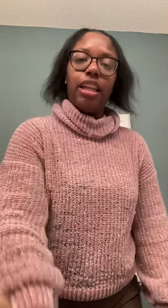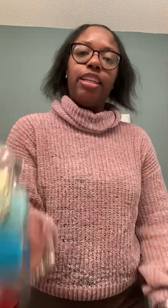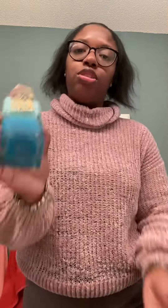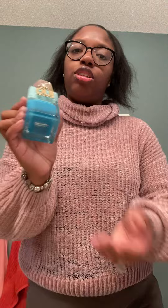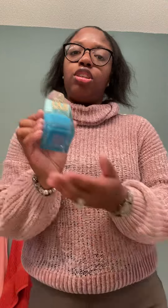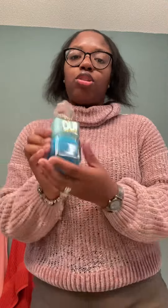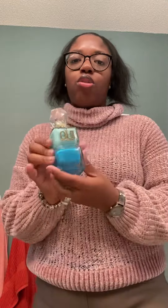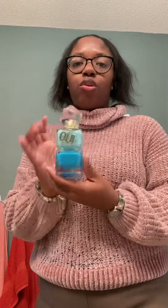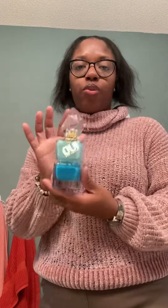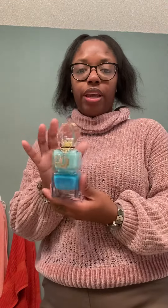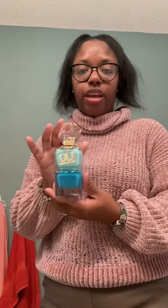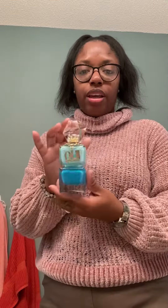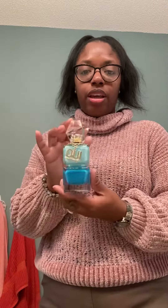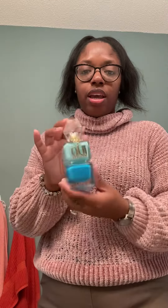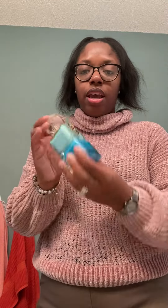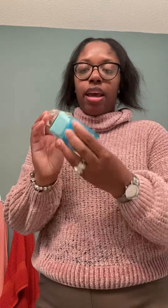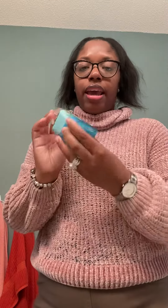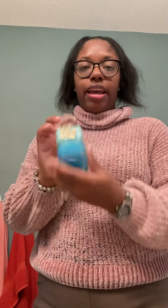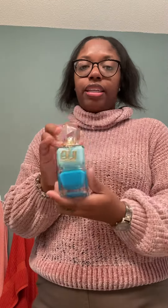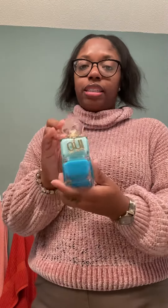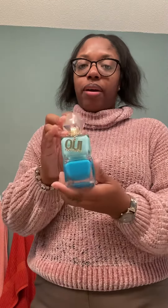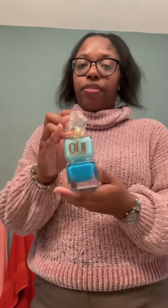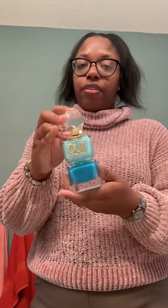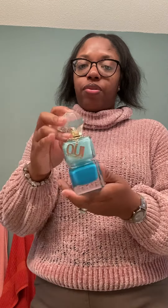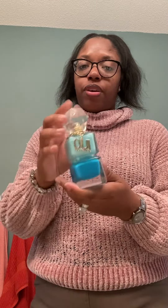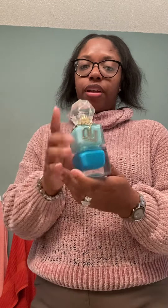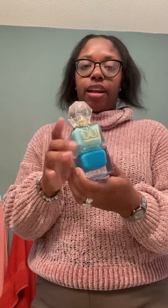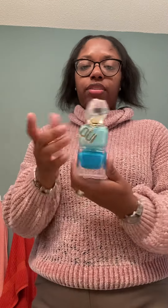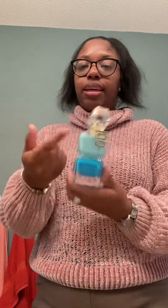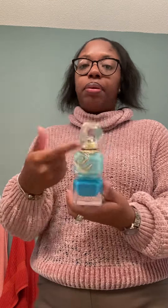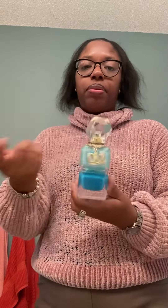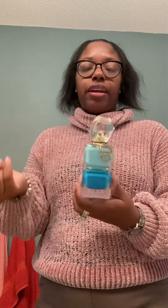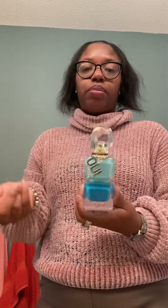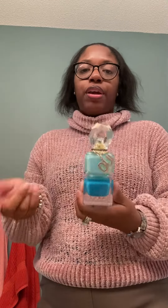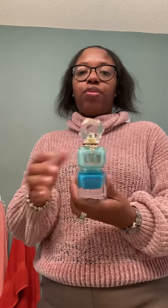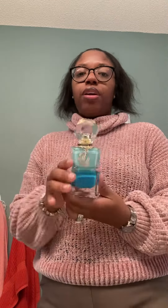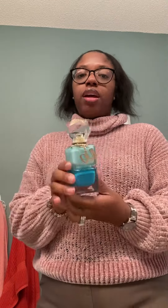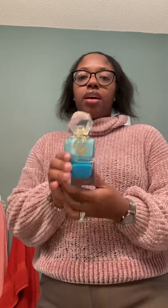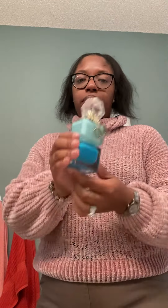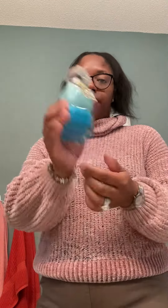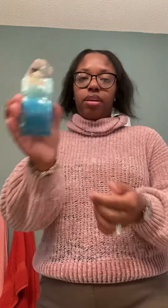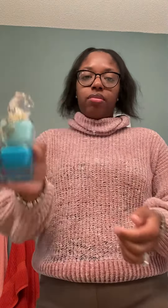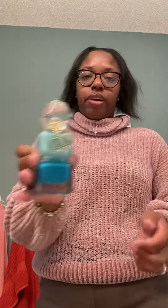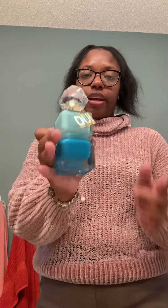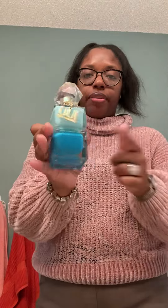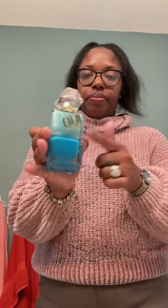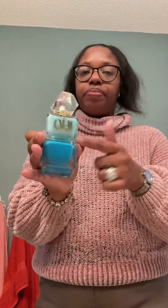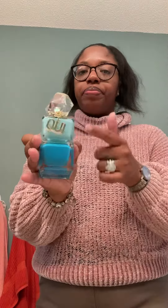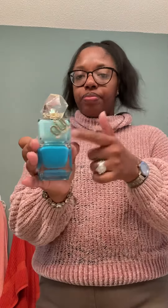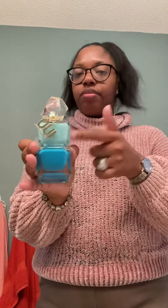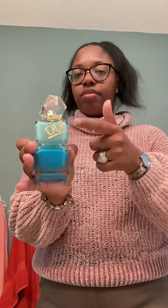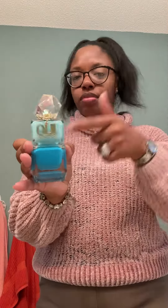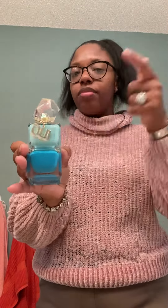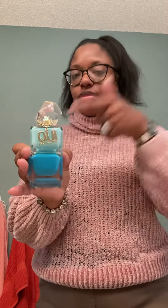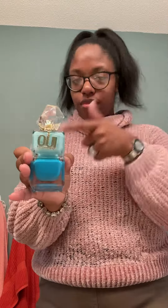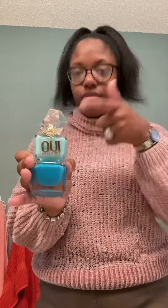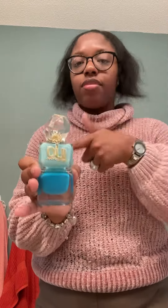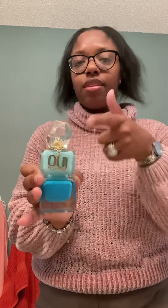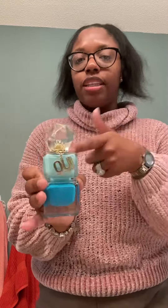like Juicy Couture Wee, and this is my favorite one. I know some people like the pink one, but right here, this is